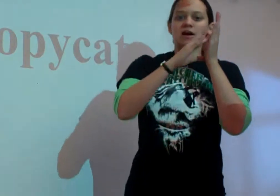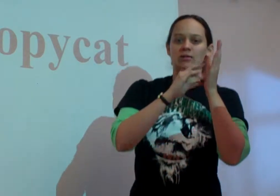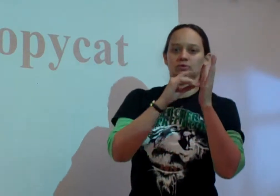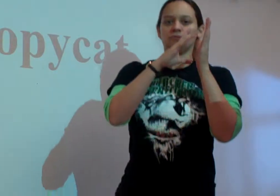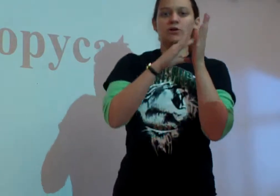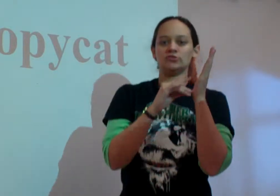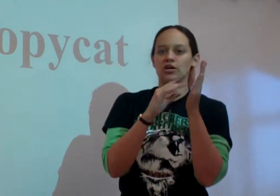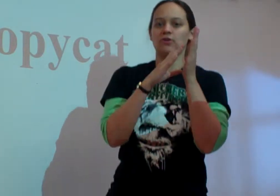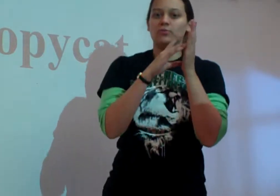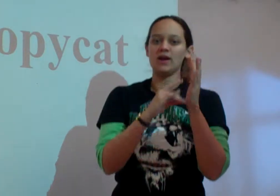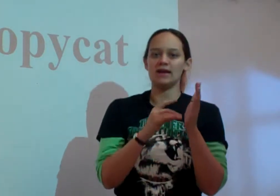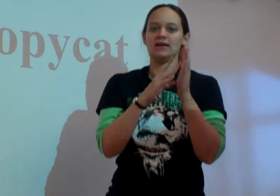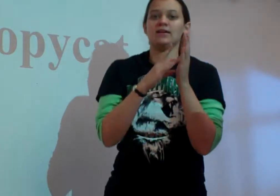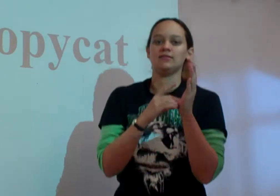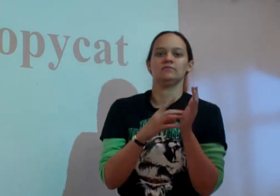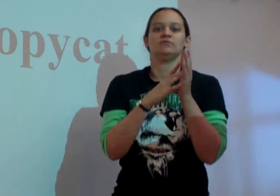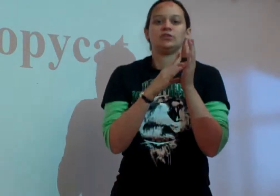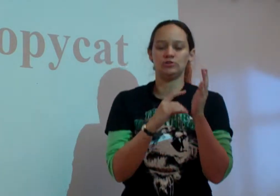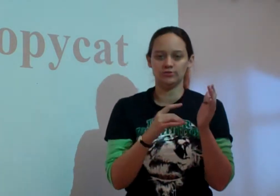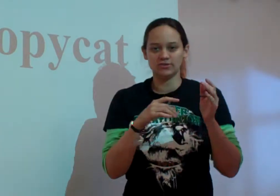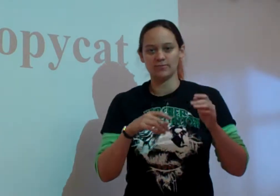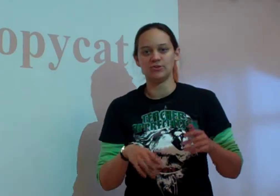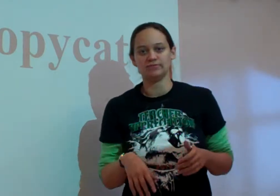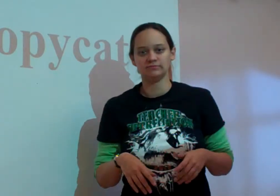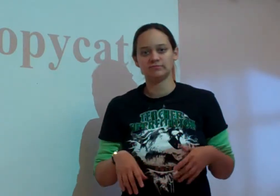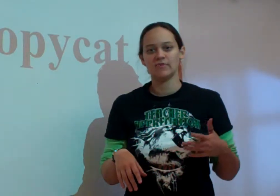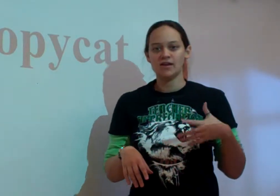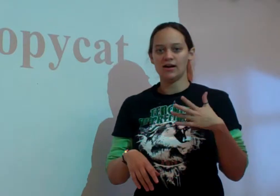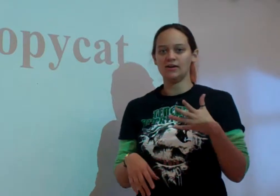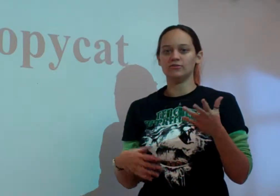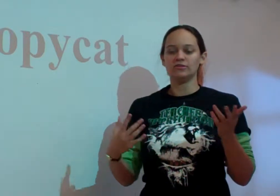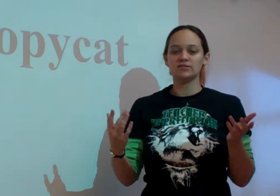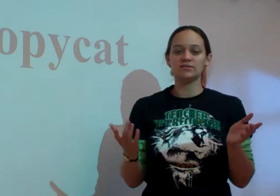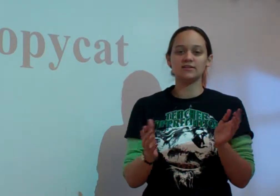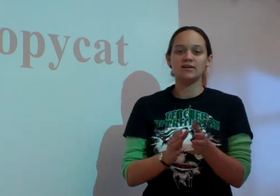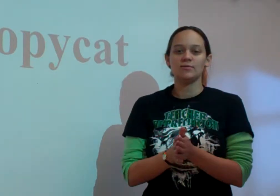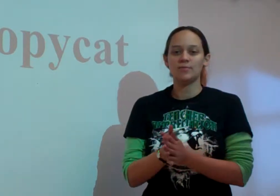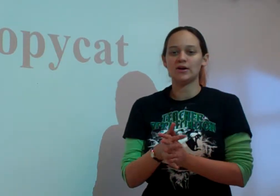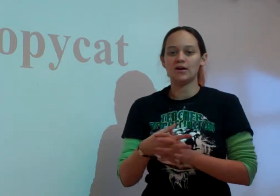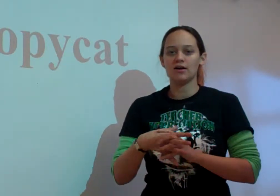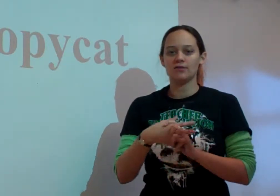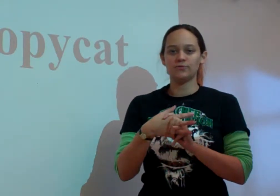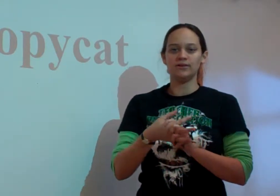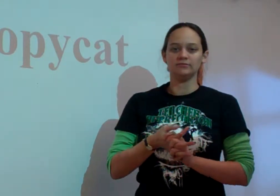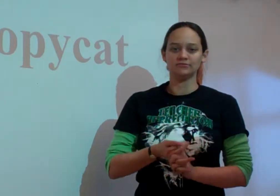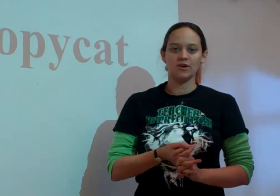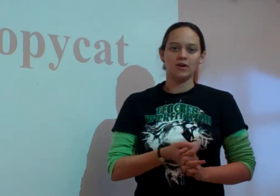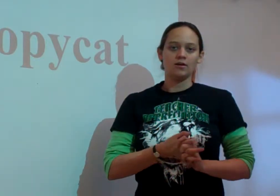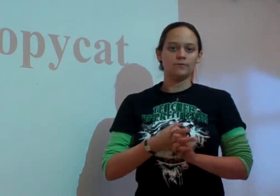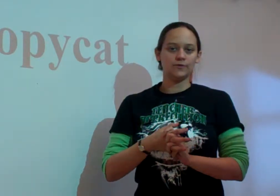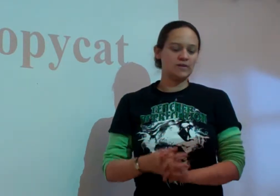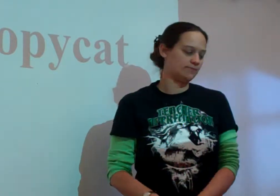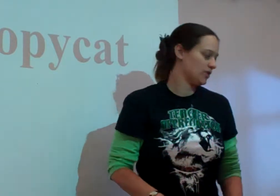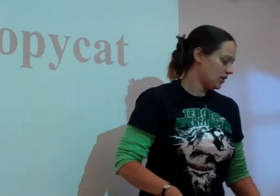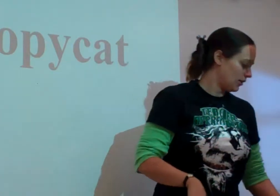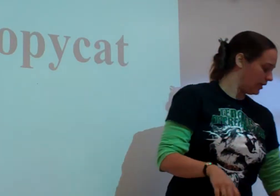down on one foot and shout hooray, you do the same thing. I know, silly, but fun for me. Okay,